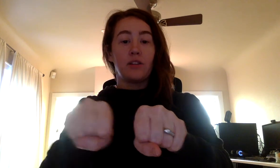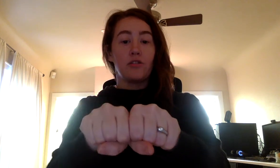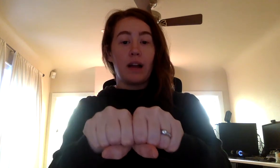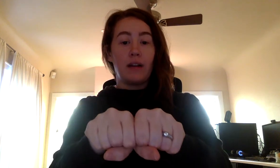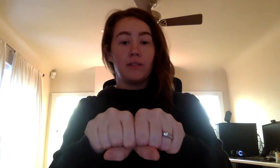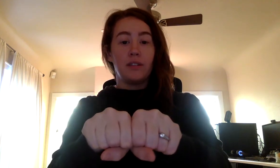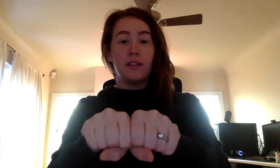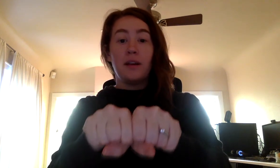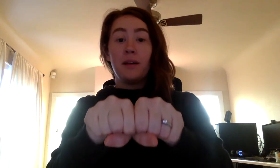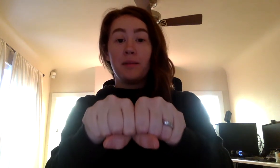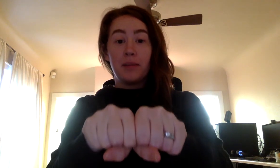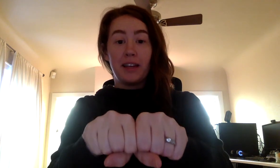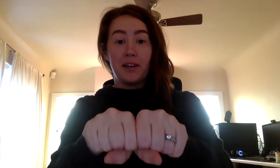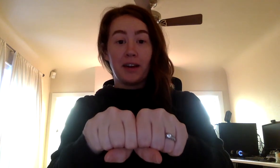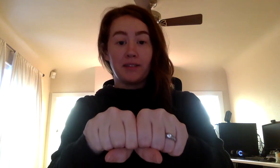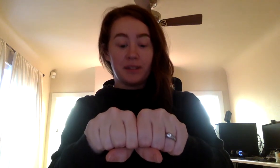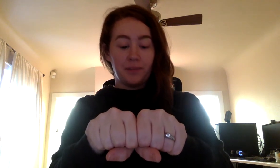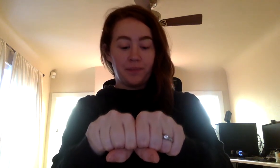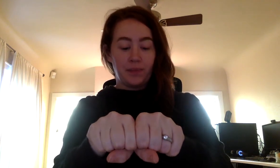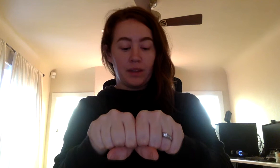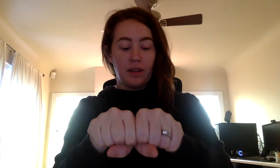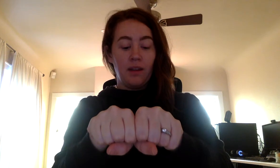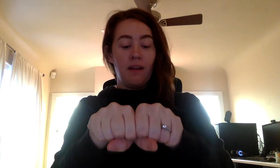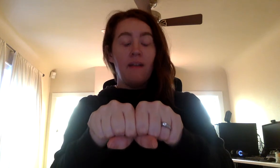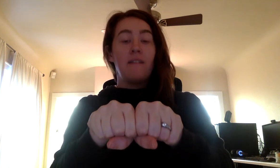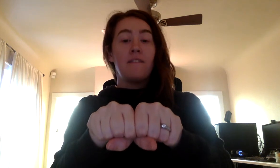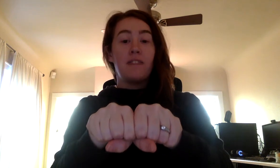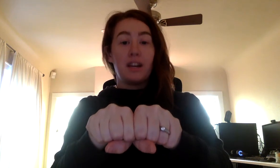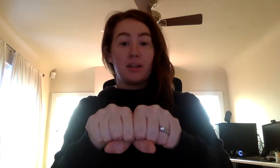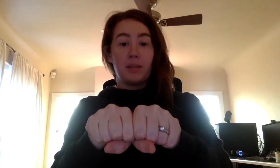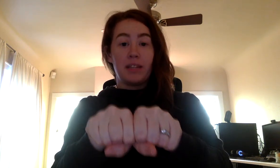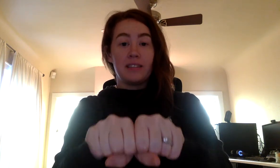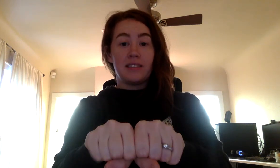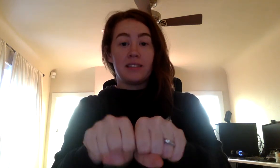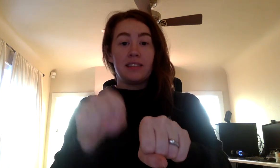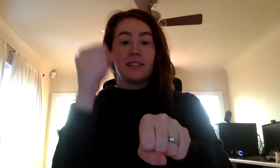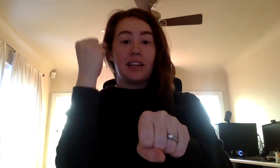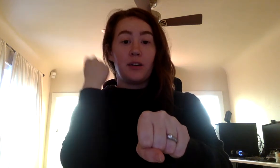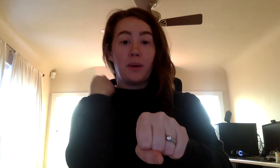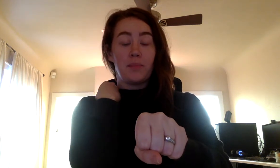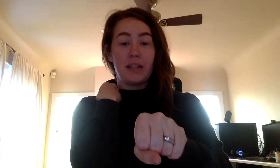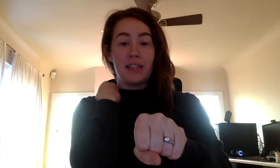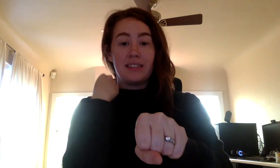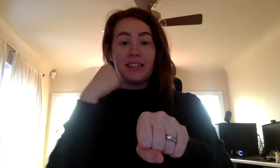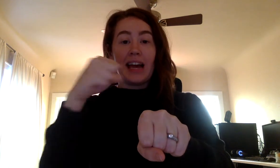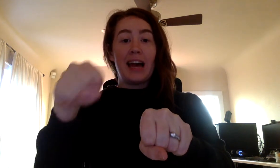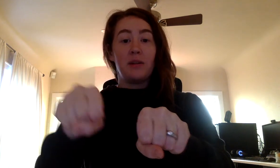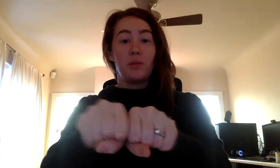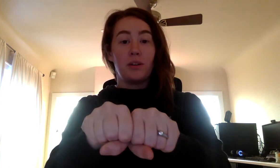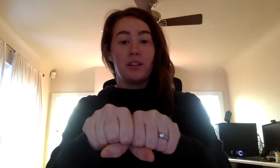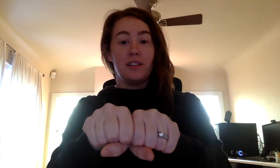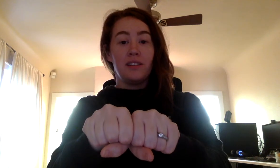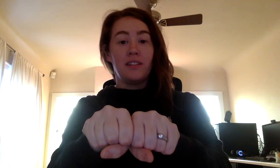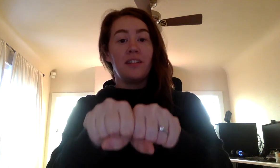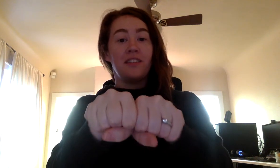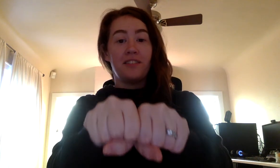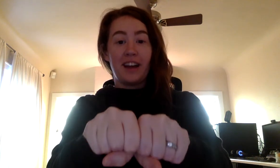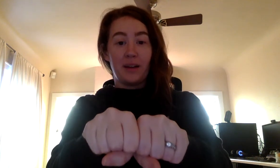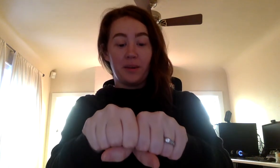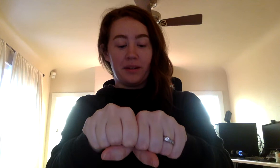ground. Playground. Fireplace. Takeaway place. Add wood. Firewood.